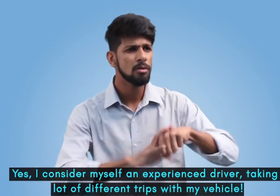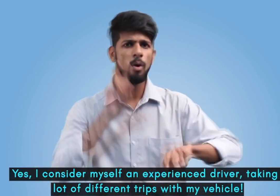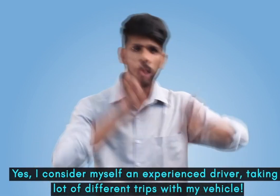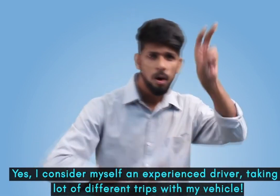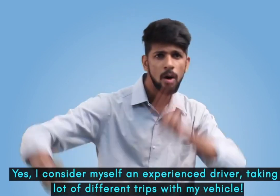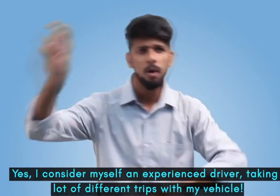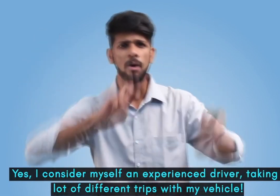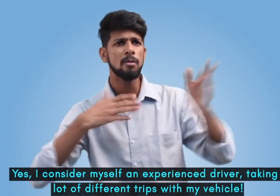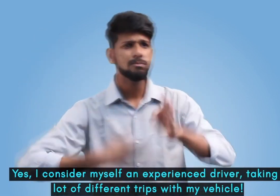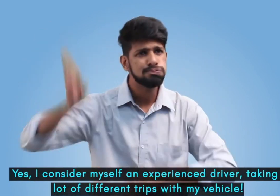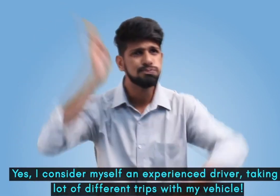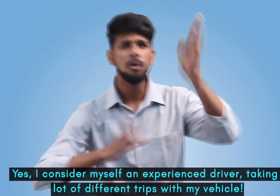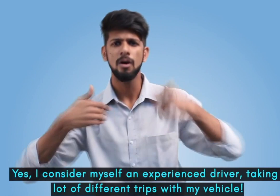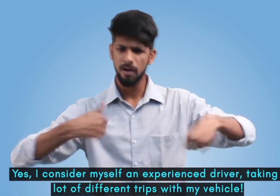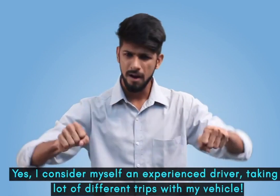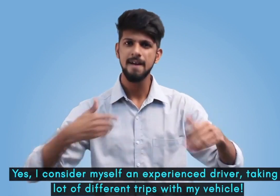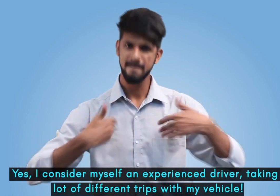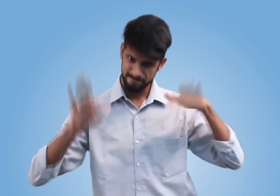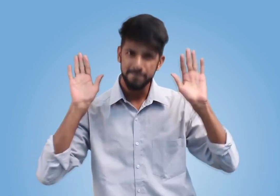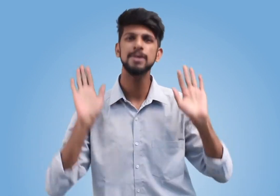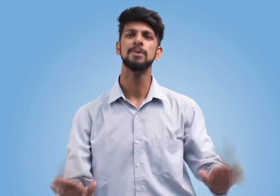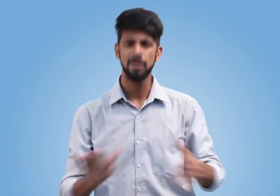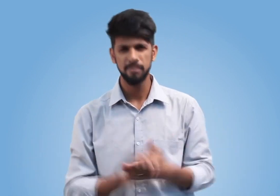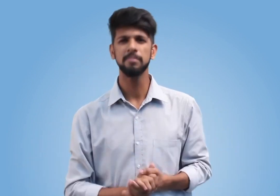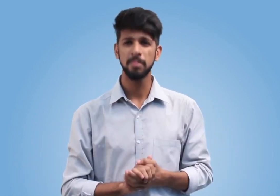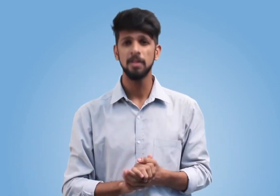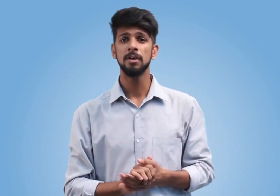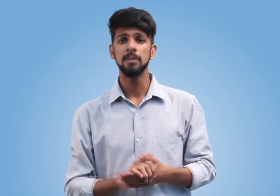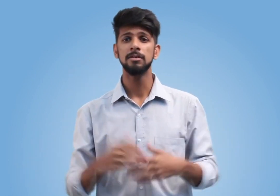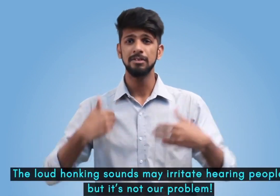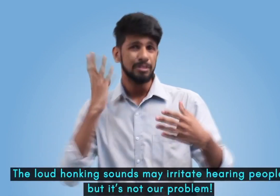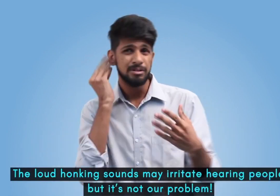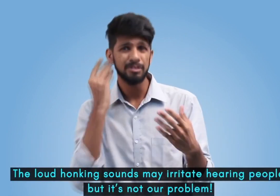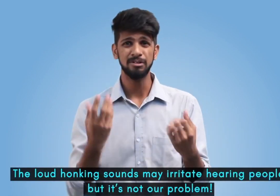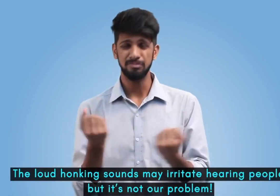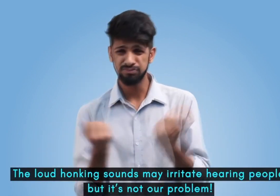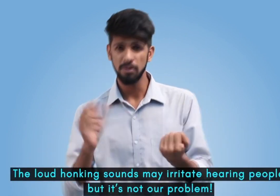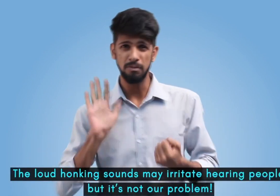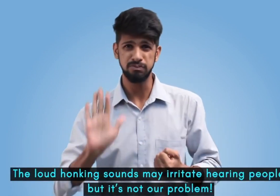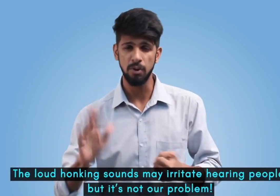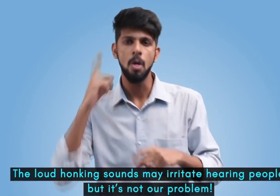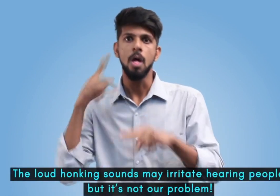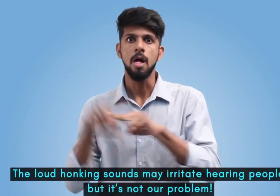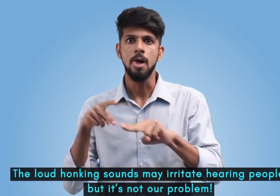Yes, I consider myself an experienced driver, taking lot of tours and rides. The loud honking sounds may irritate hearing people,